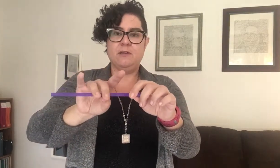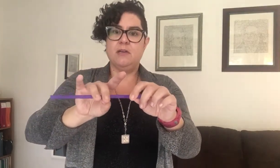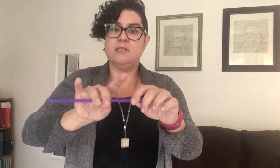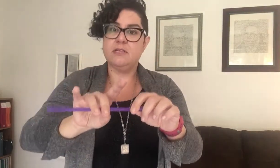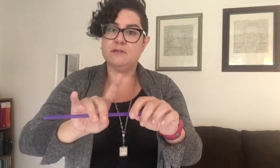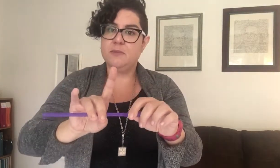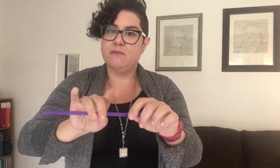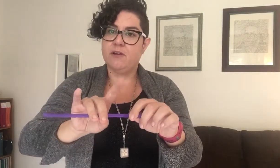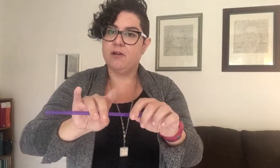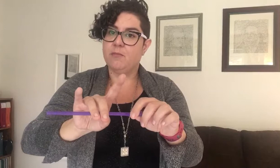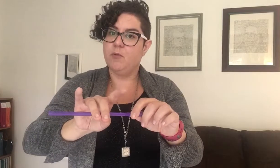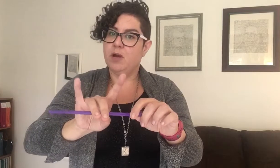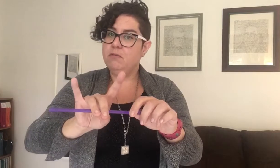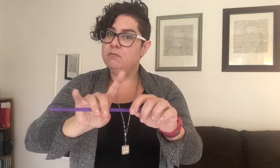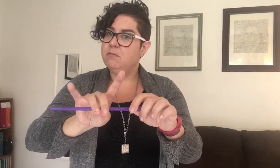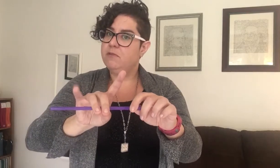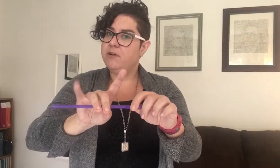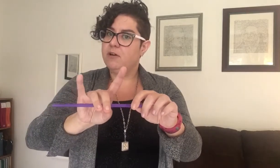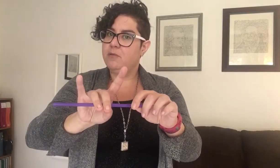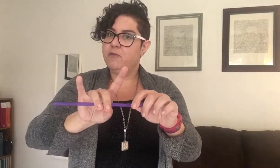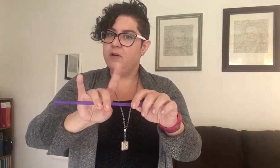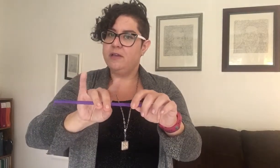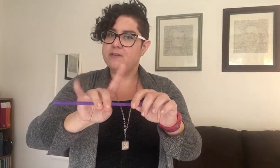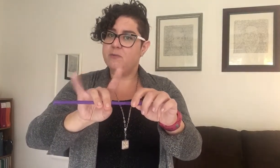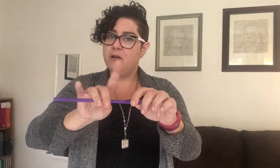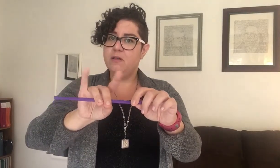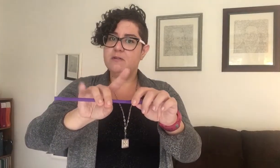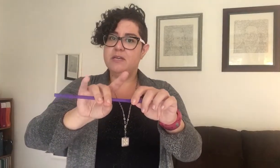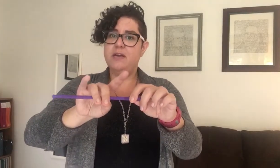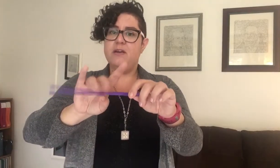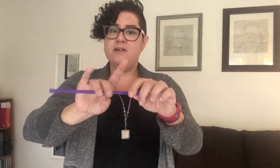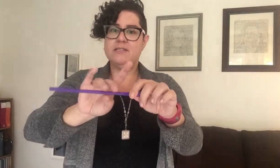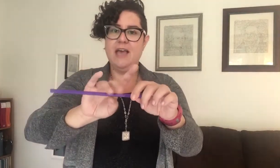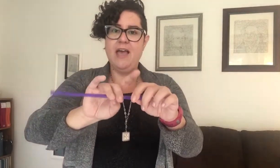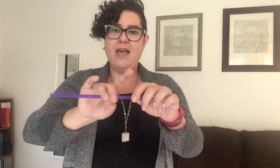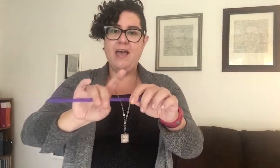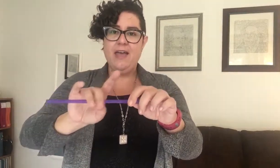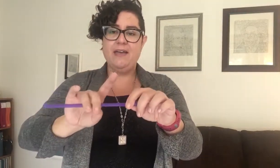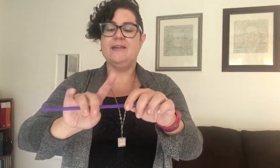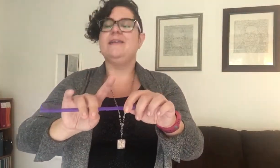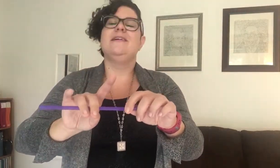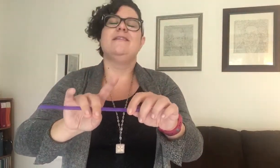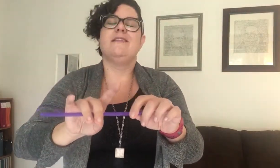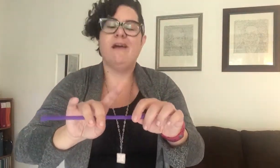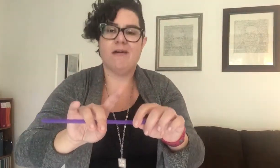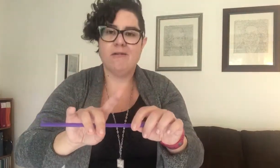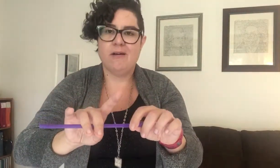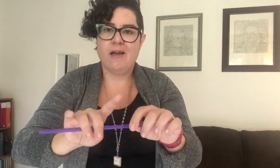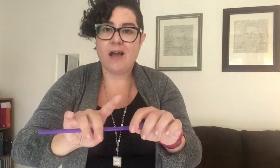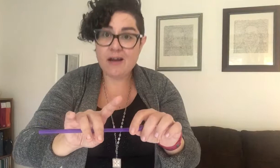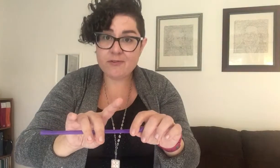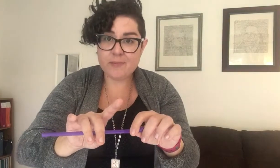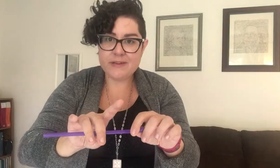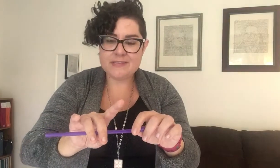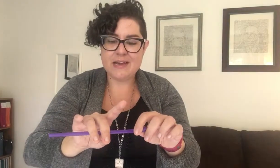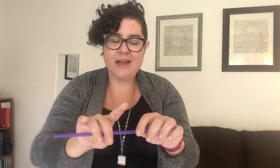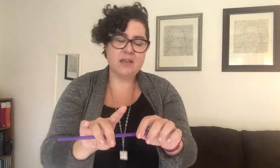His ears being finger number one and finger number four. Yes, wiggle those ears. Yay. Now, after a big snack,